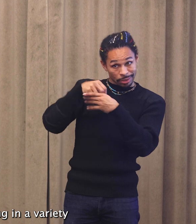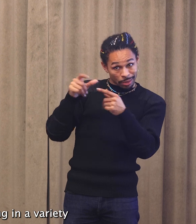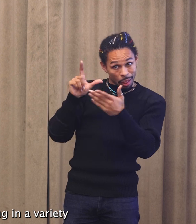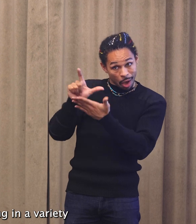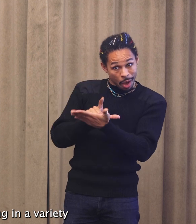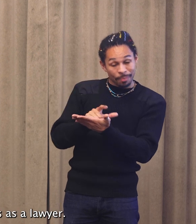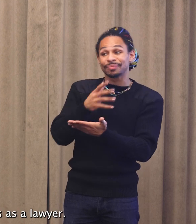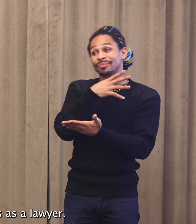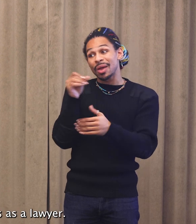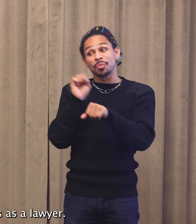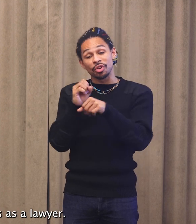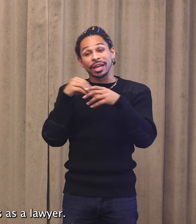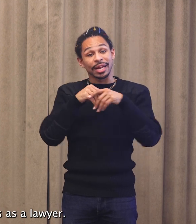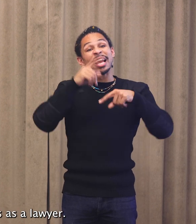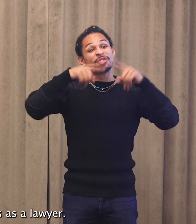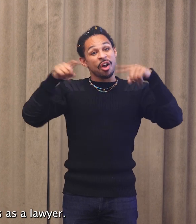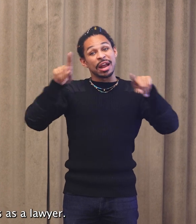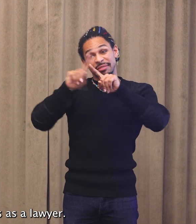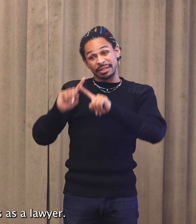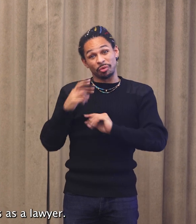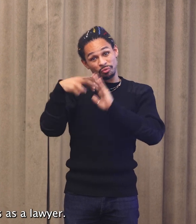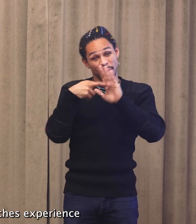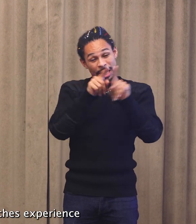working in a variety of different roles as a lawyer.